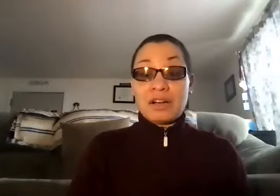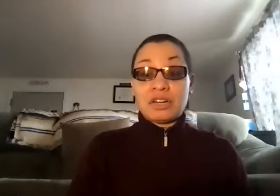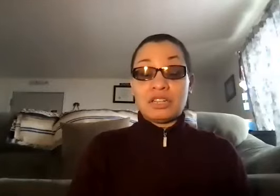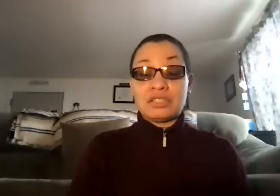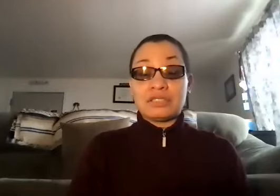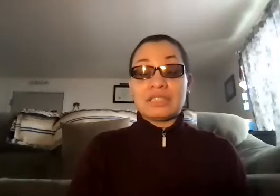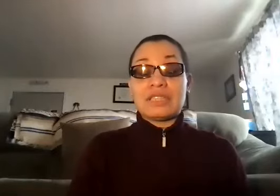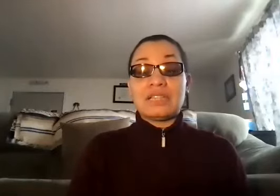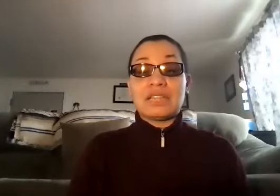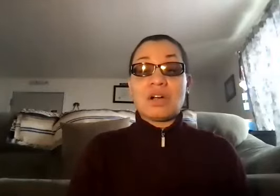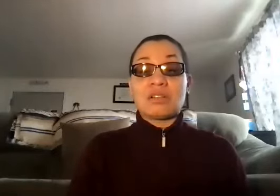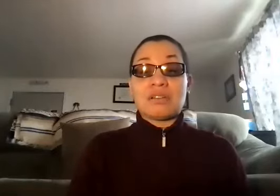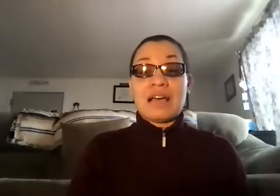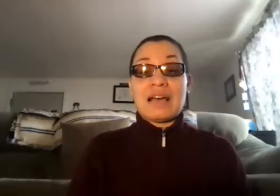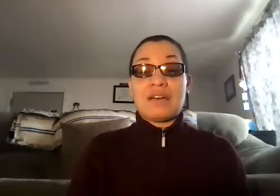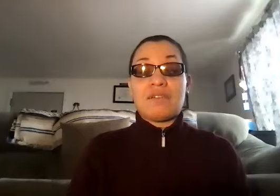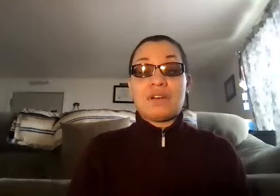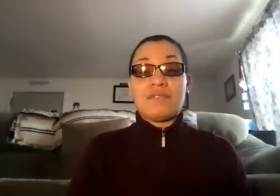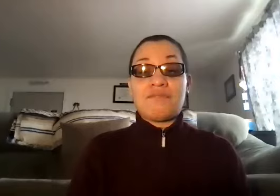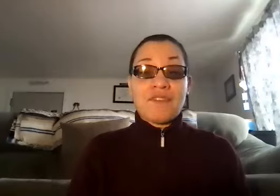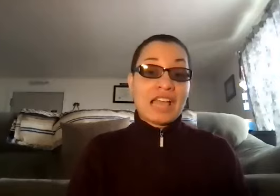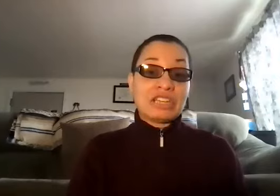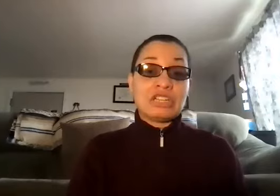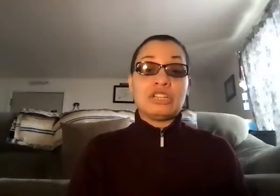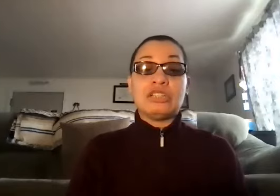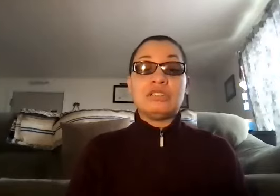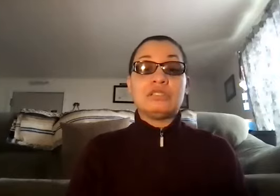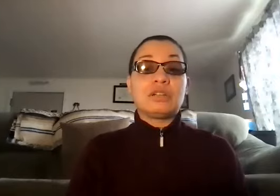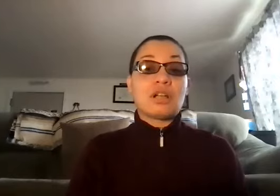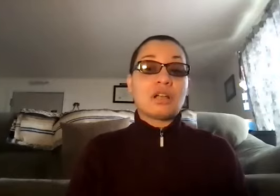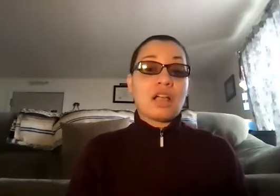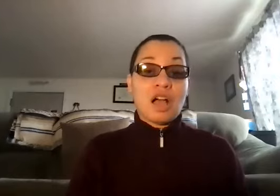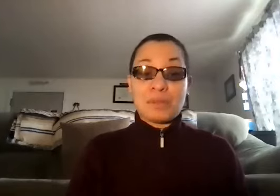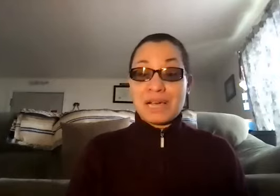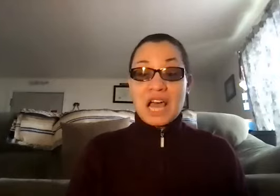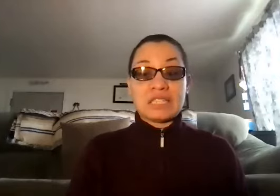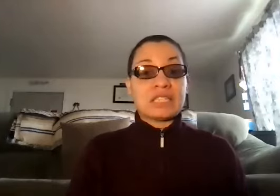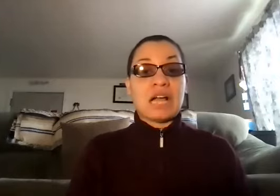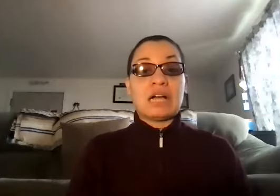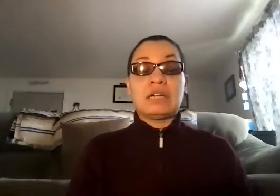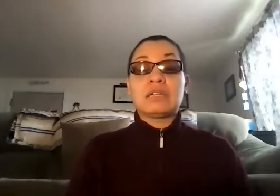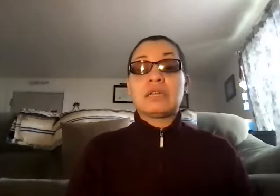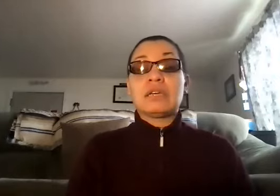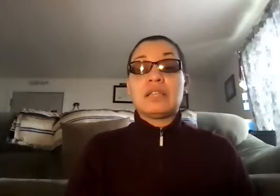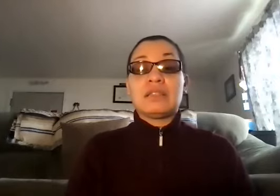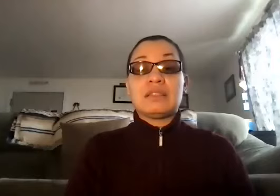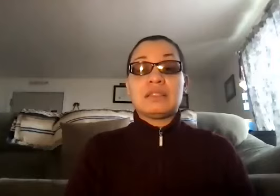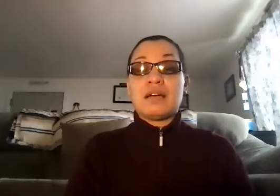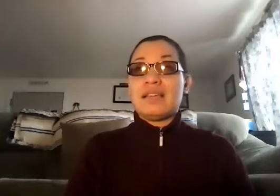alert. They also have fire alert, carbon monoxide. And